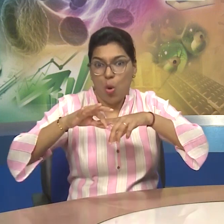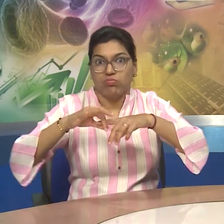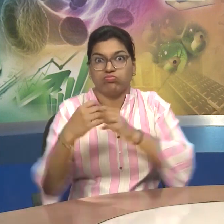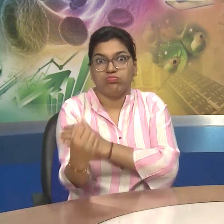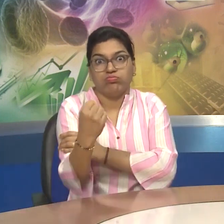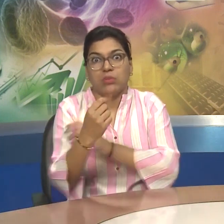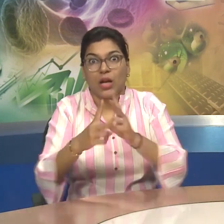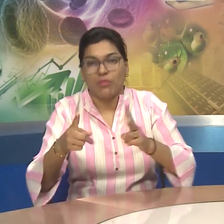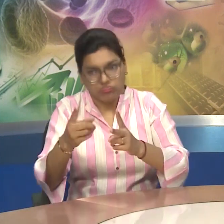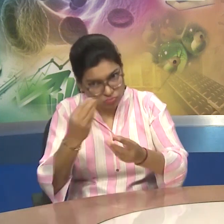Phosphorus